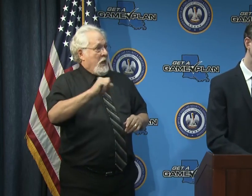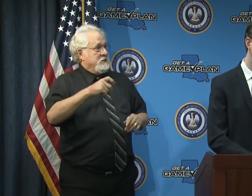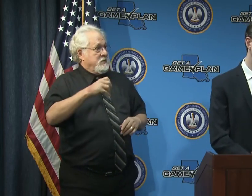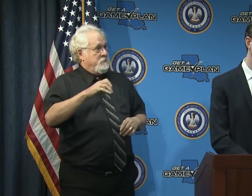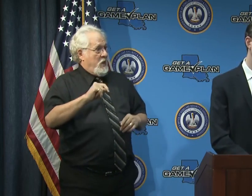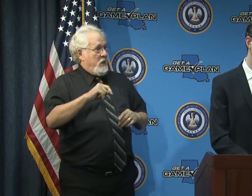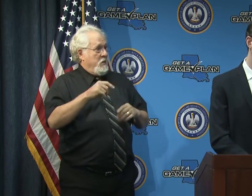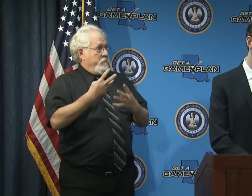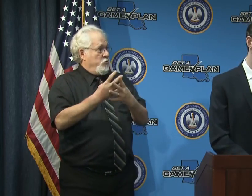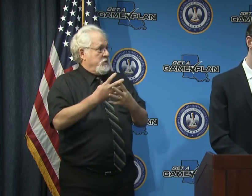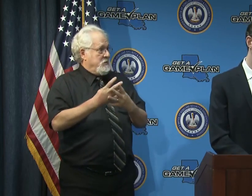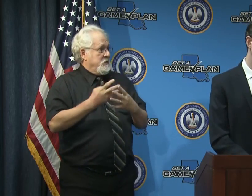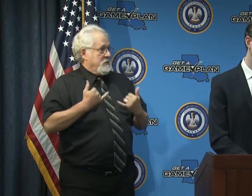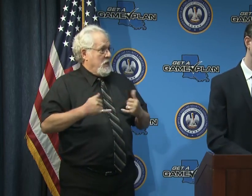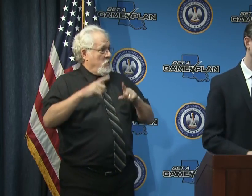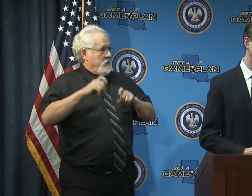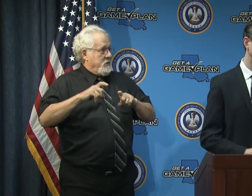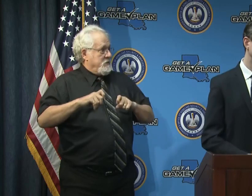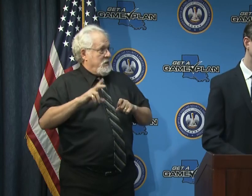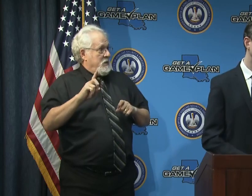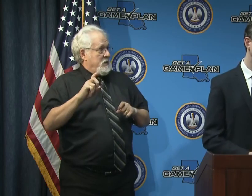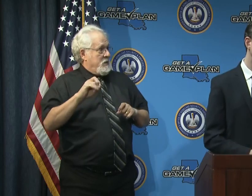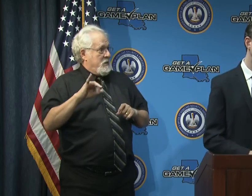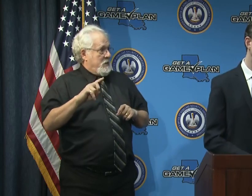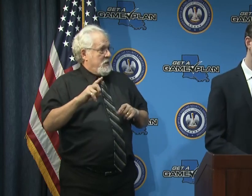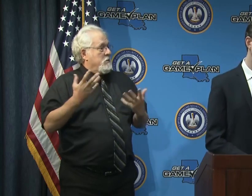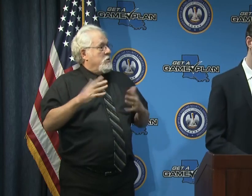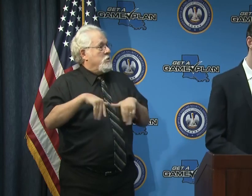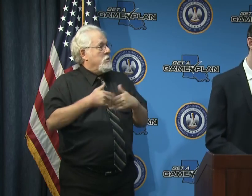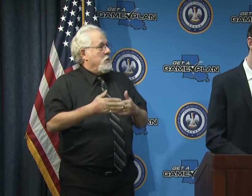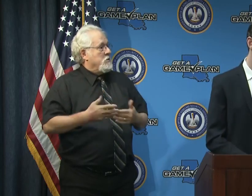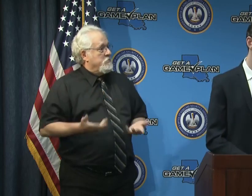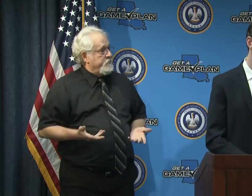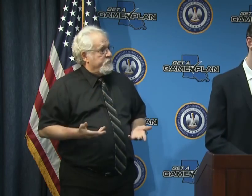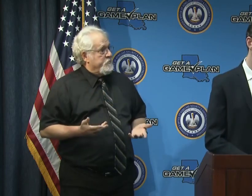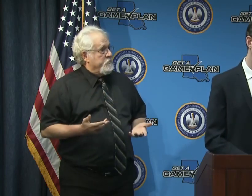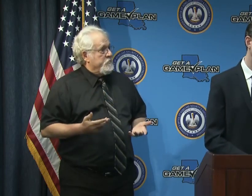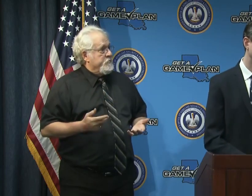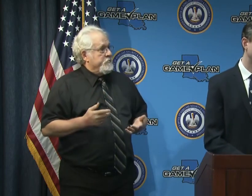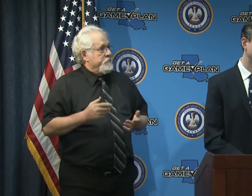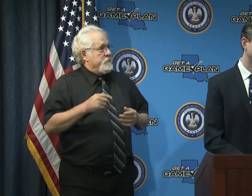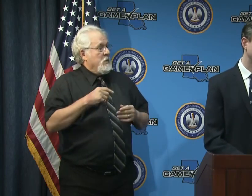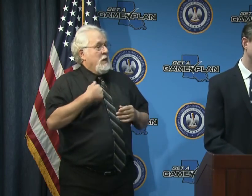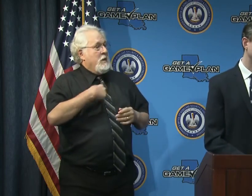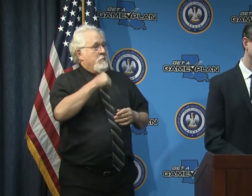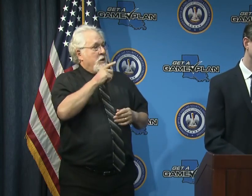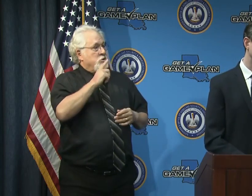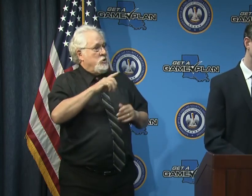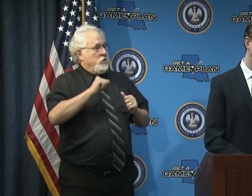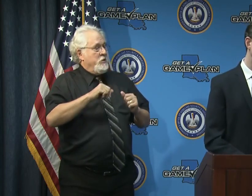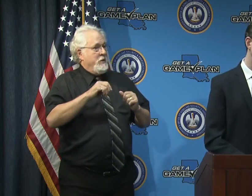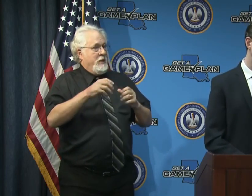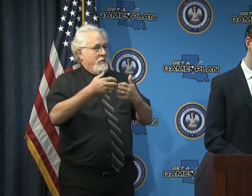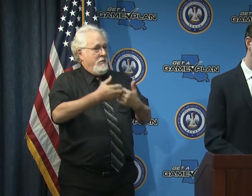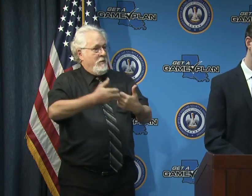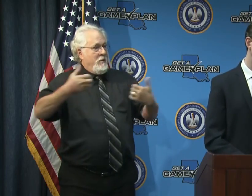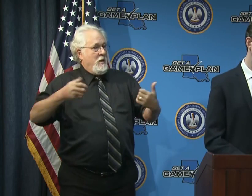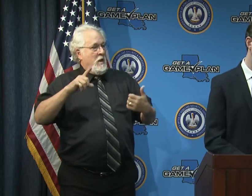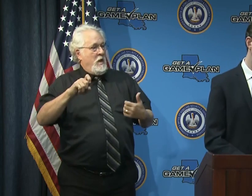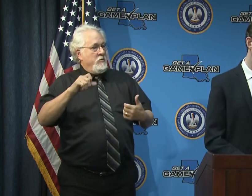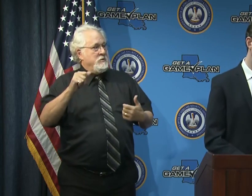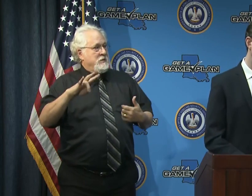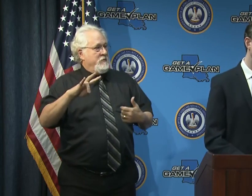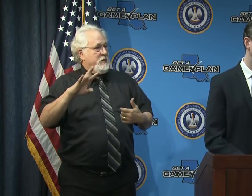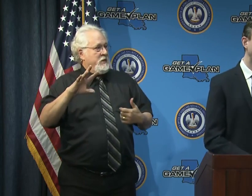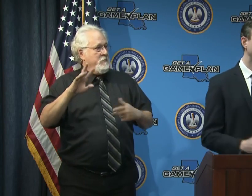this prison i guess now that the testing has been done what's next what what's the step that comes after the testing because i'm not sure you can isolate 117